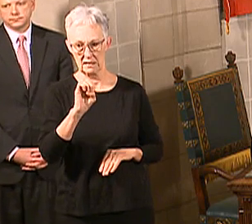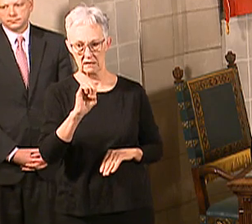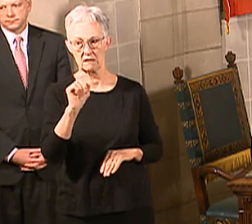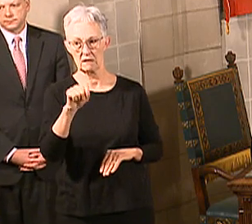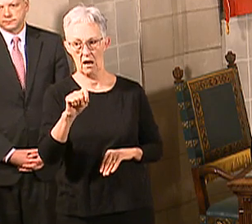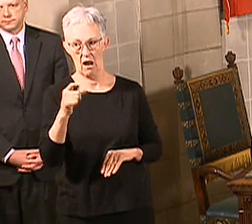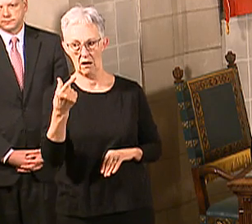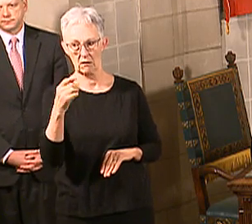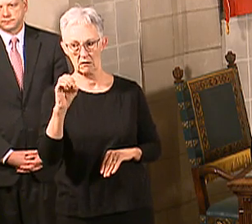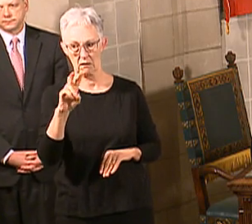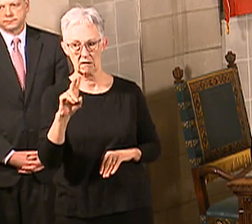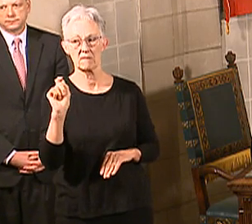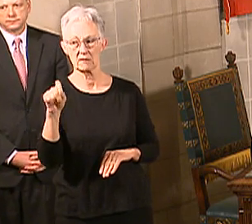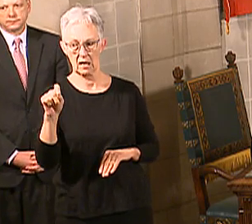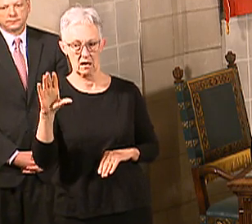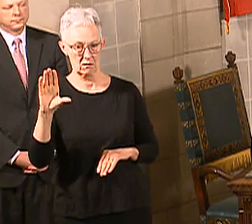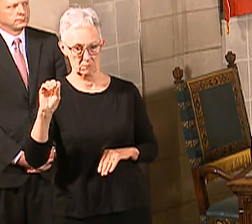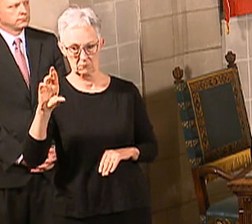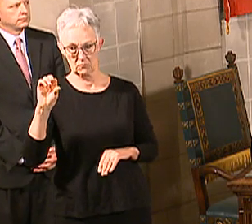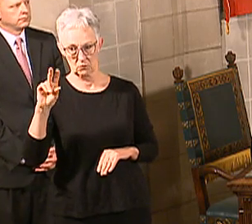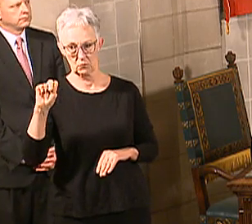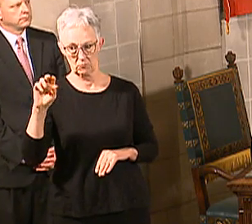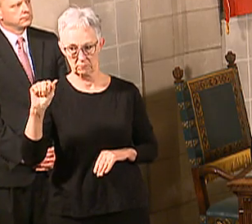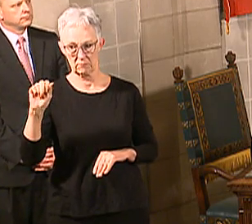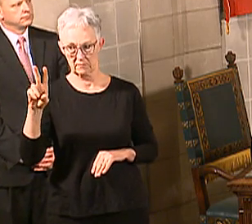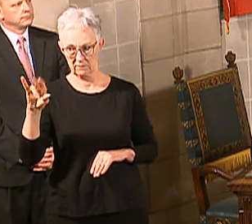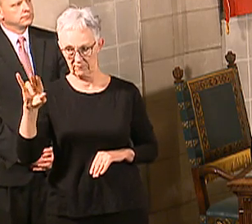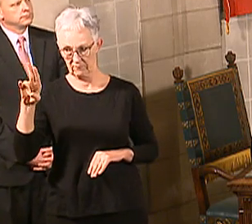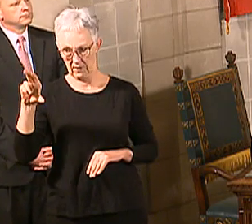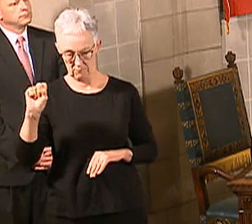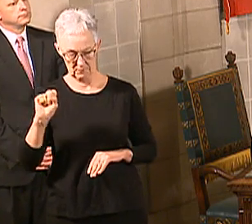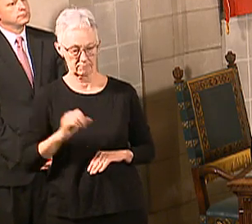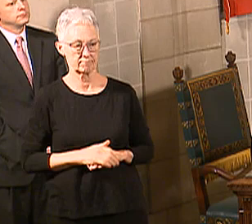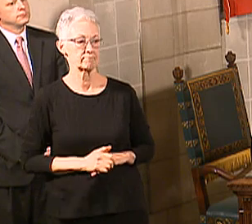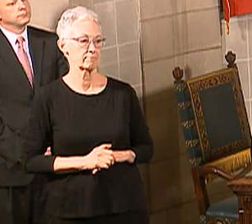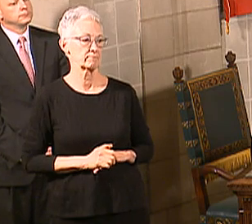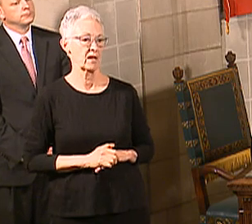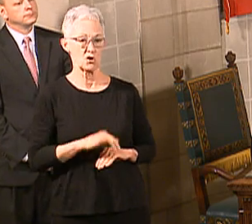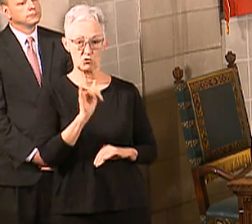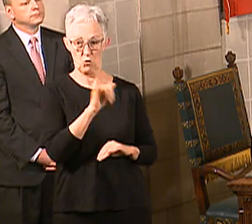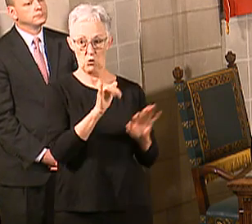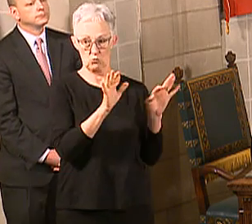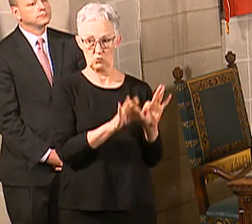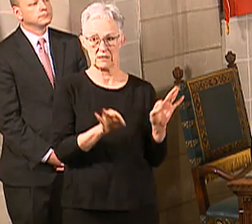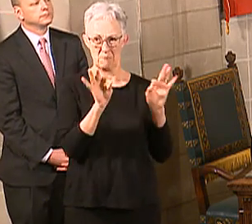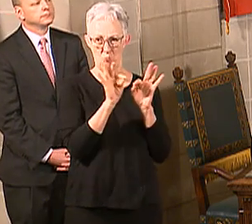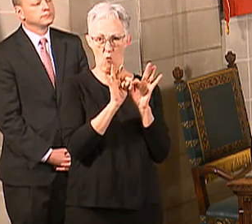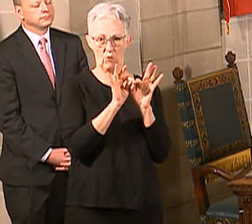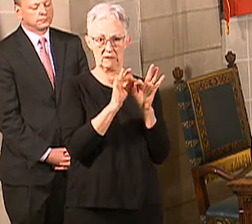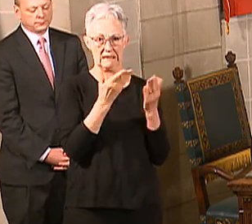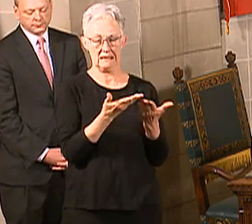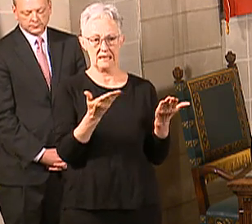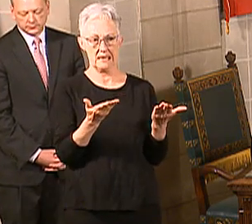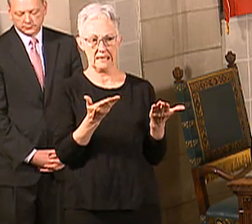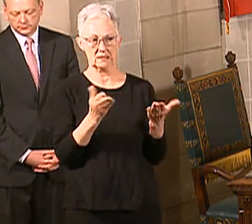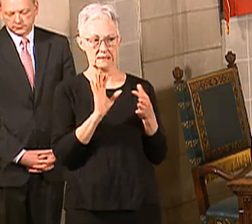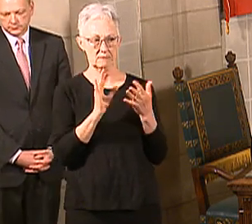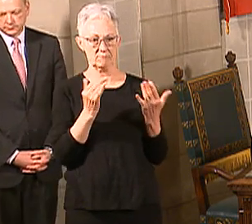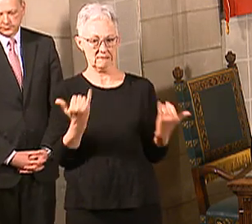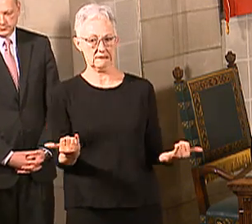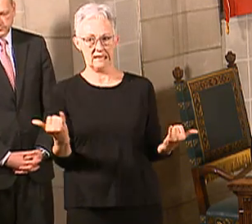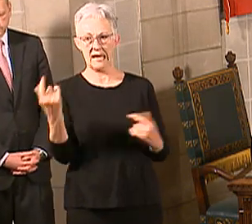all those there. So please go check that out. So that's kind of the big things that we've got going on with regard to today. Our